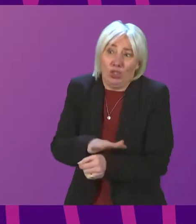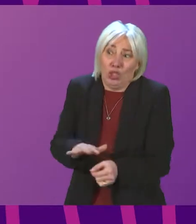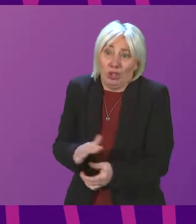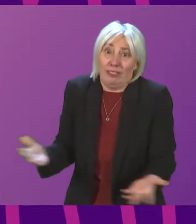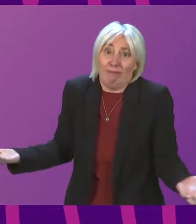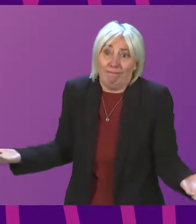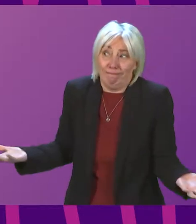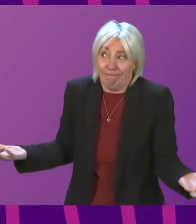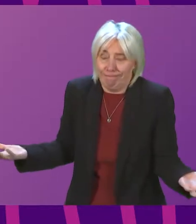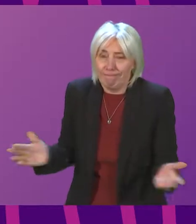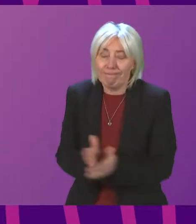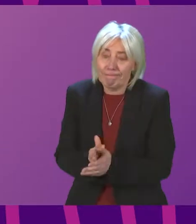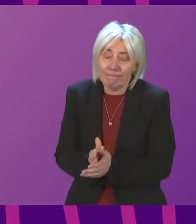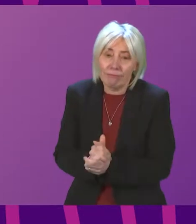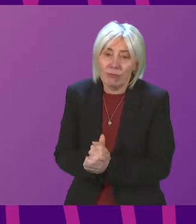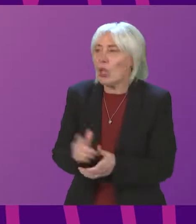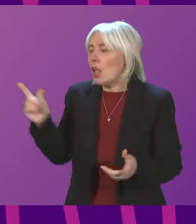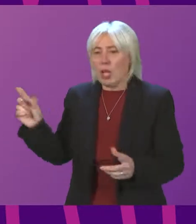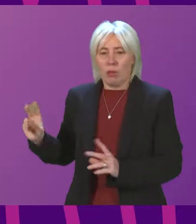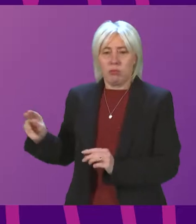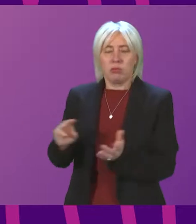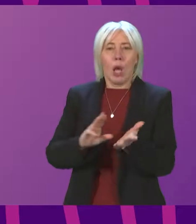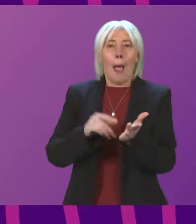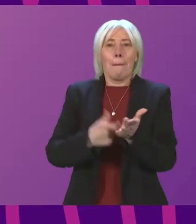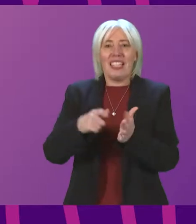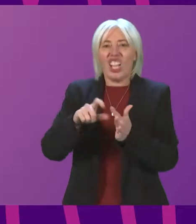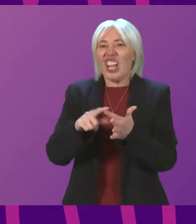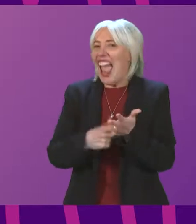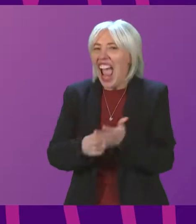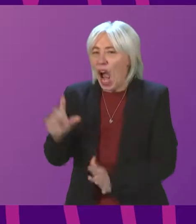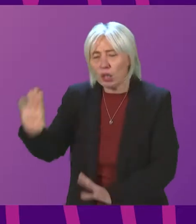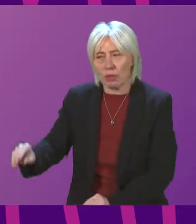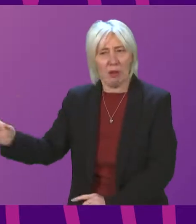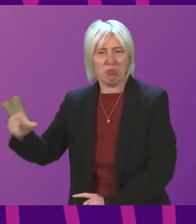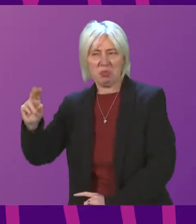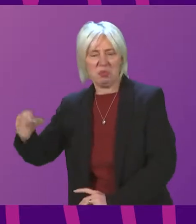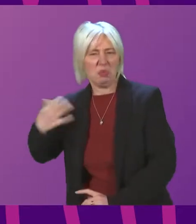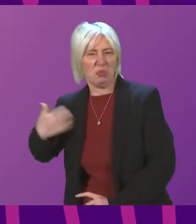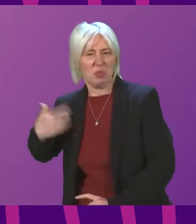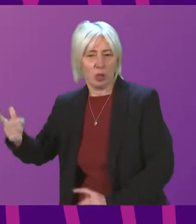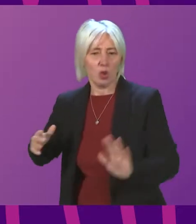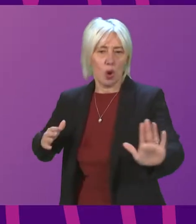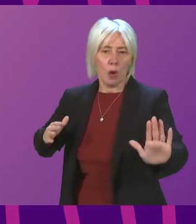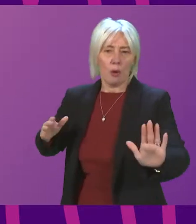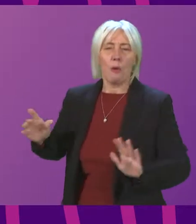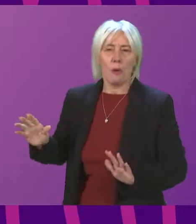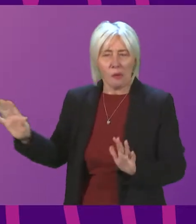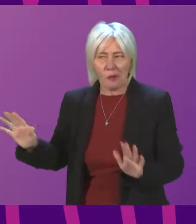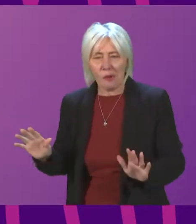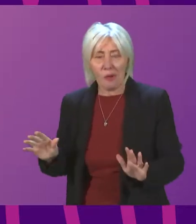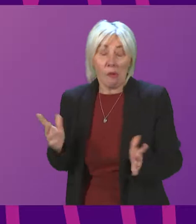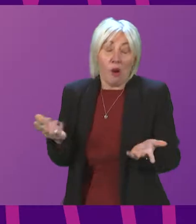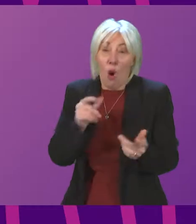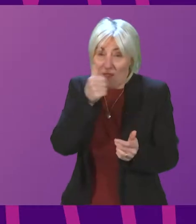with this. It is shameful. Mr Kerr, Mr Kerr, that is enough. Cabinet Secretary. intention, of course, that